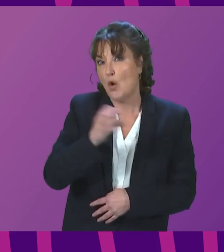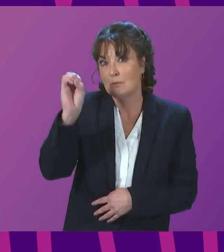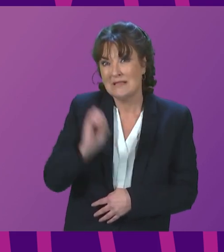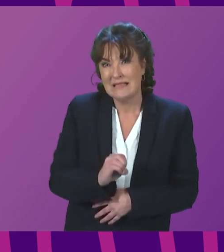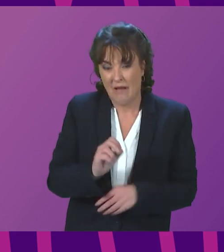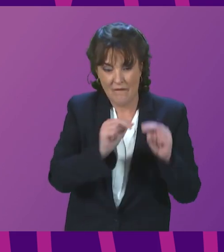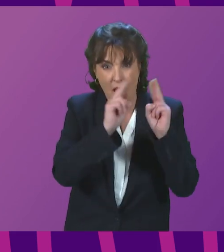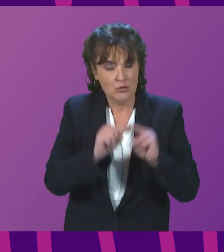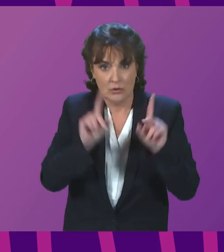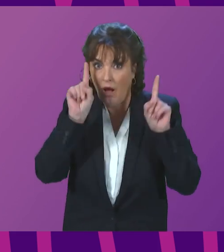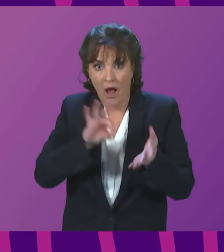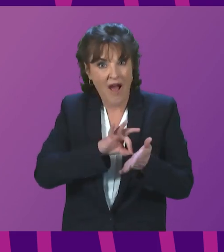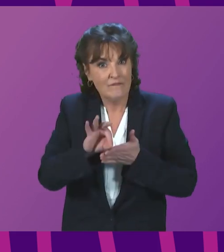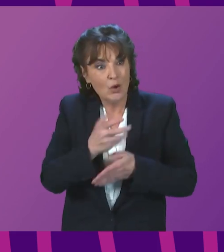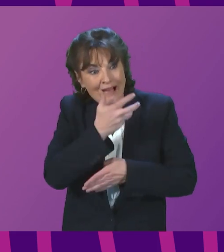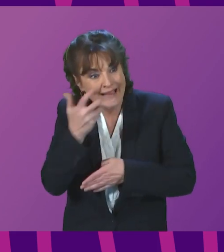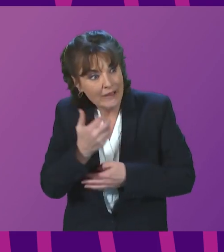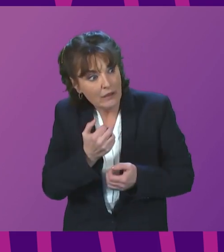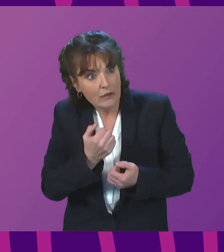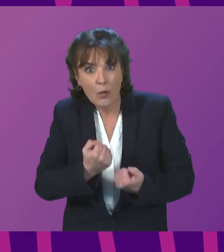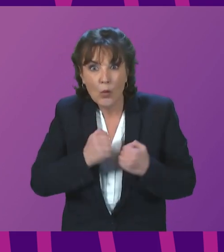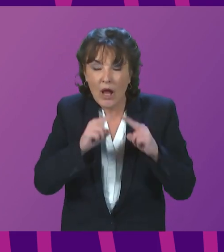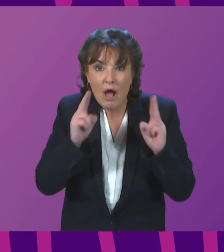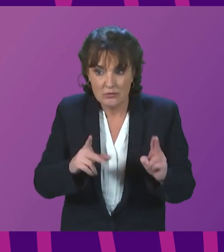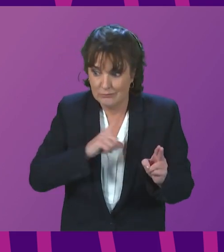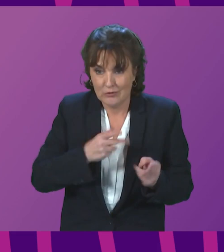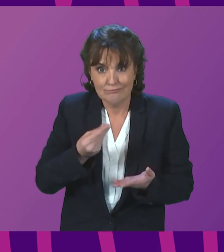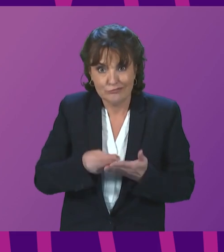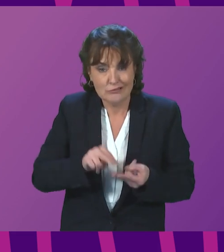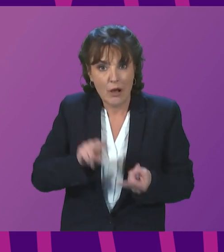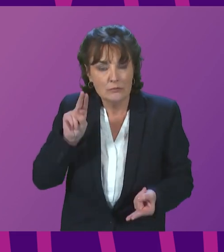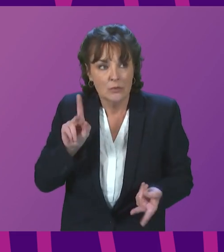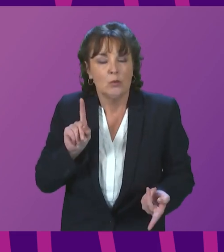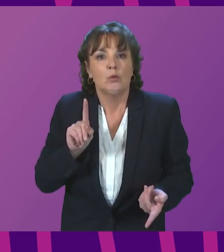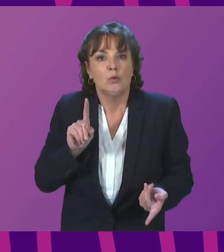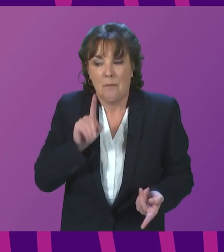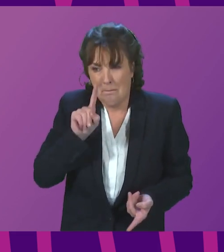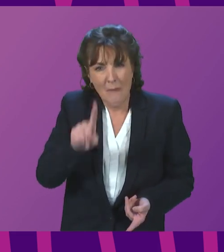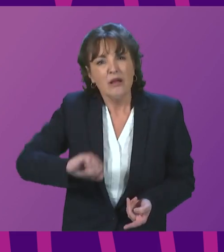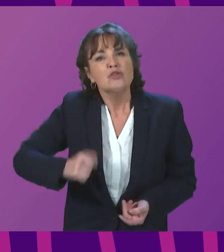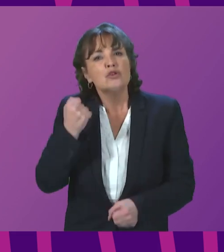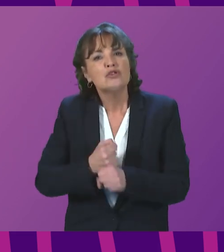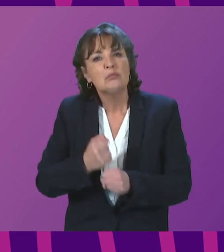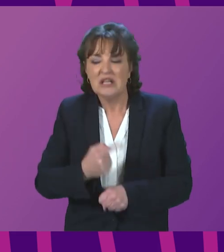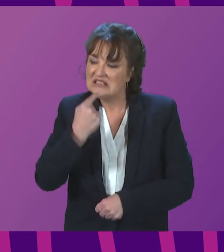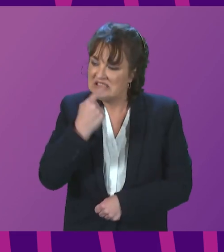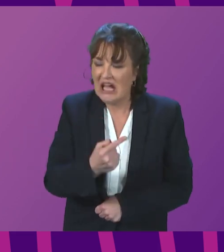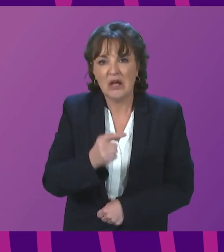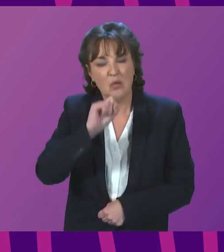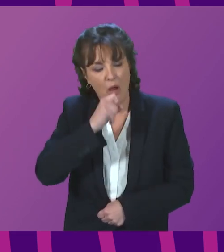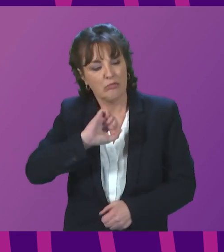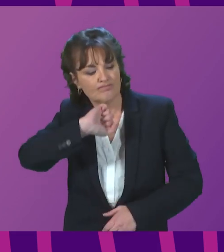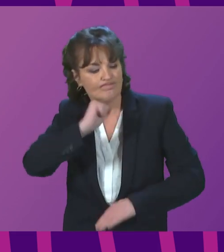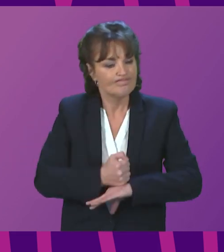to afford to heat their own homes adequately due to rising energy prices. Yet the Scottish Government have rode back on their promise to create a publicly owned